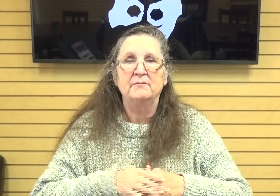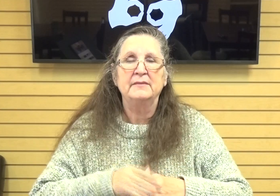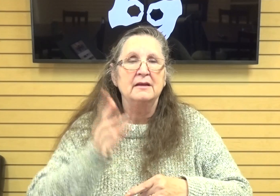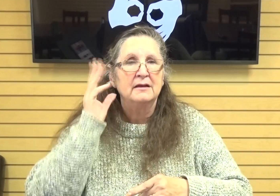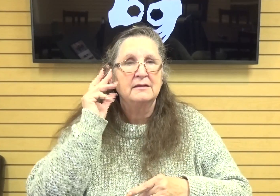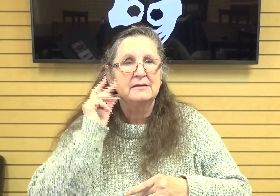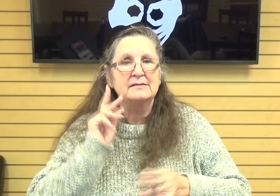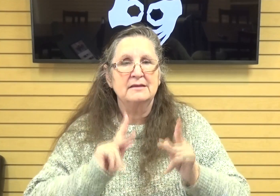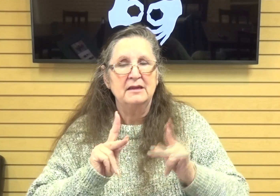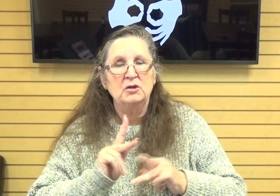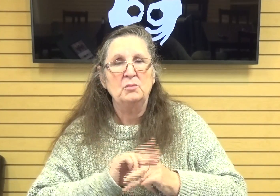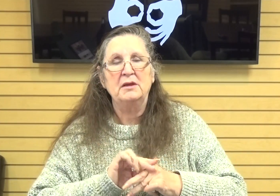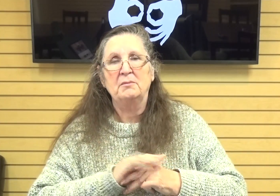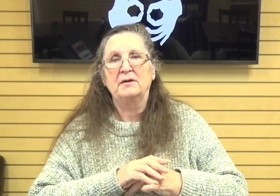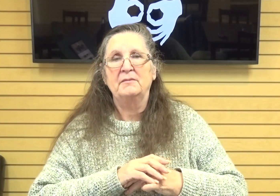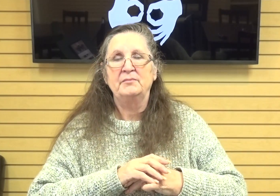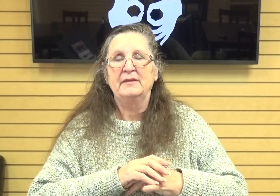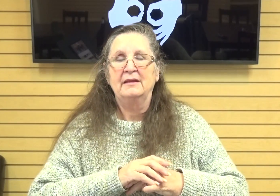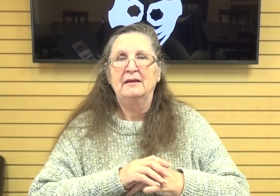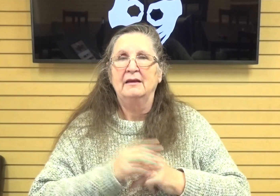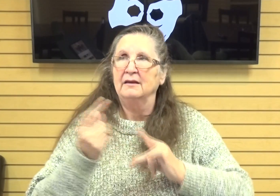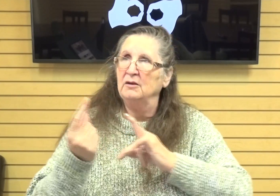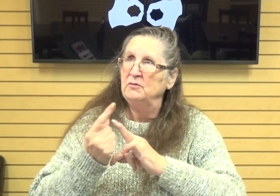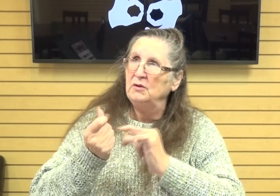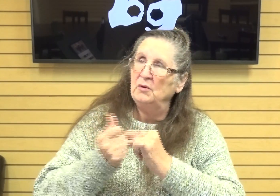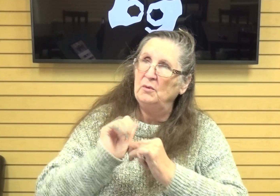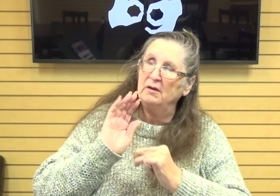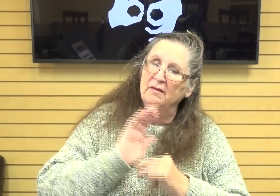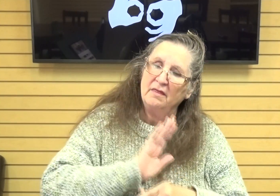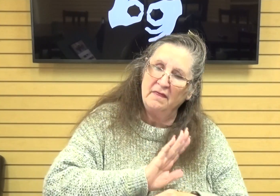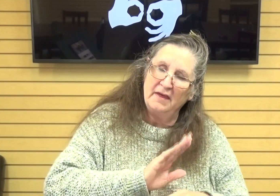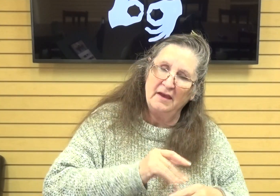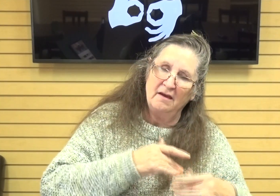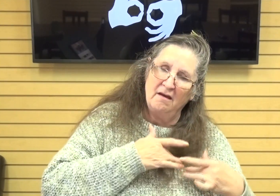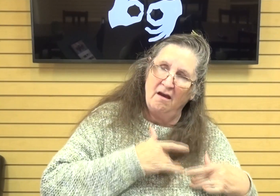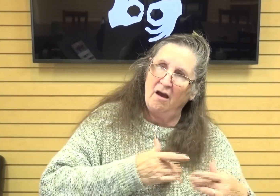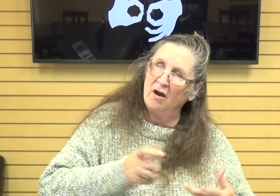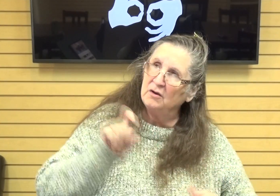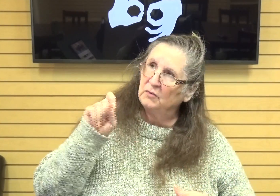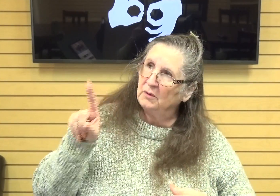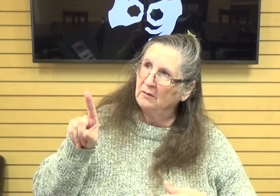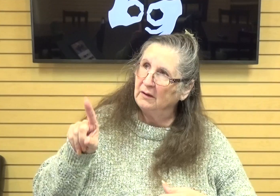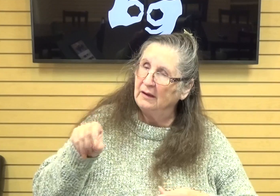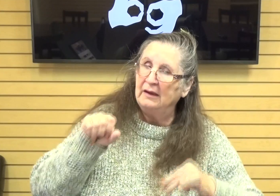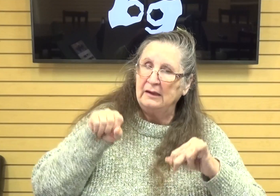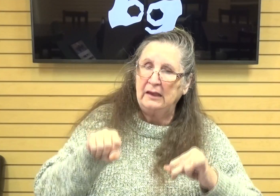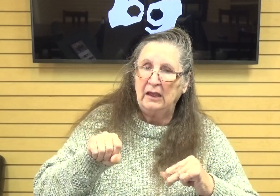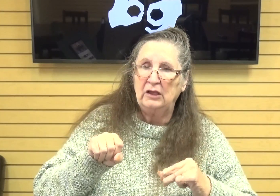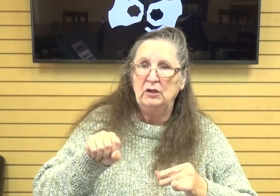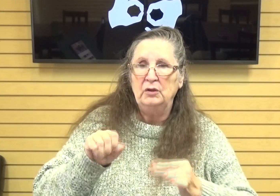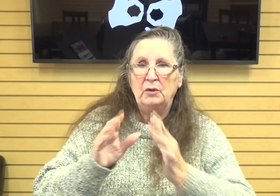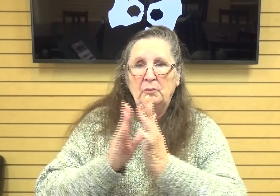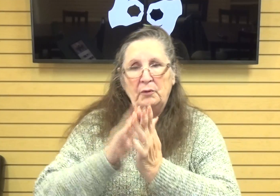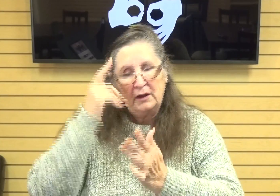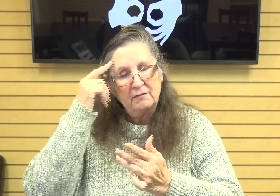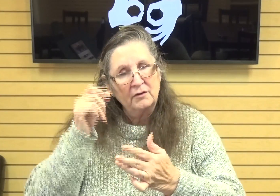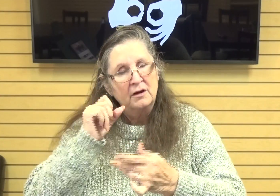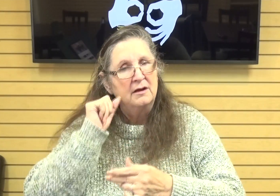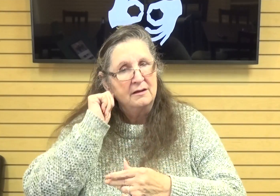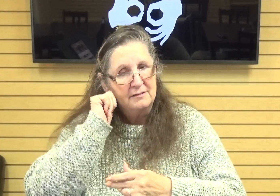to people and come to you with their hearts request and can you pray for for this situation or that situation